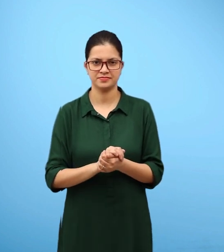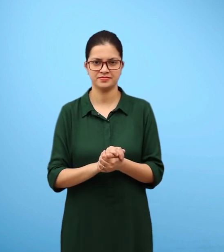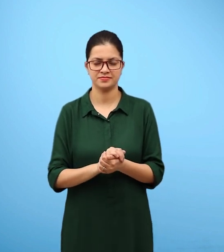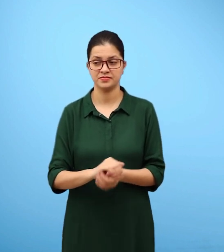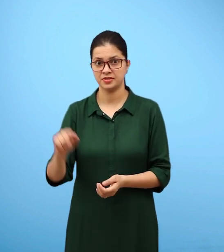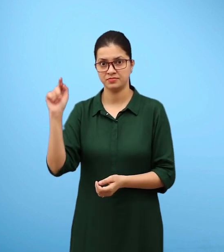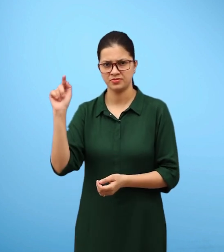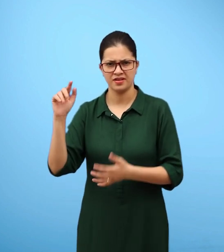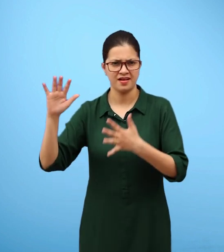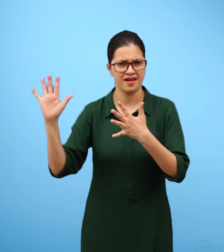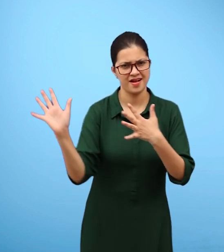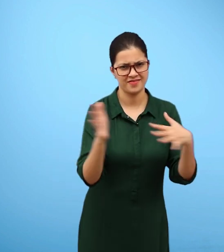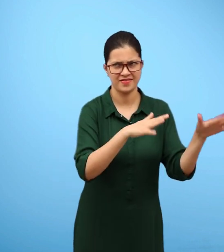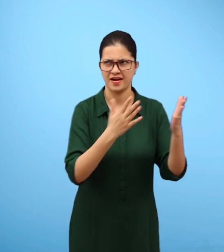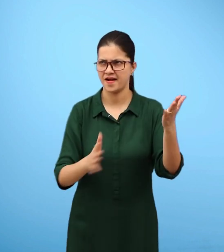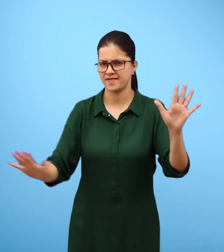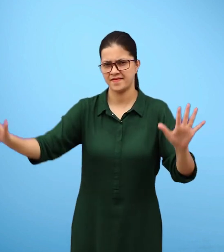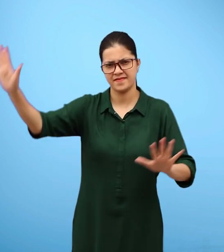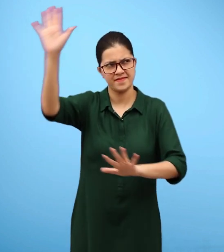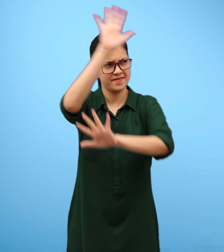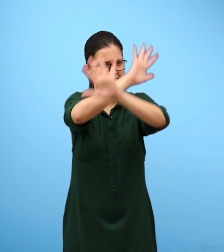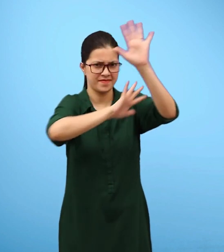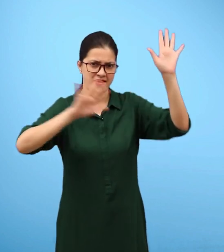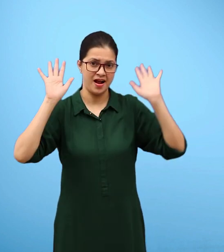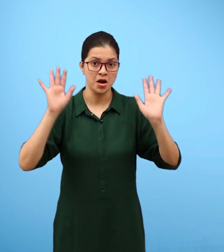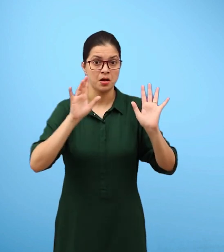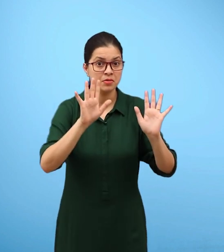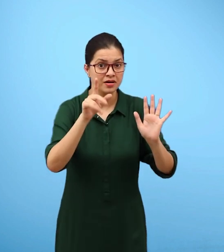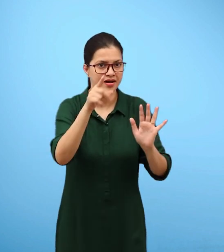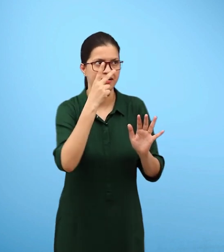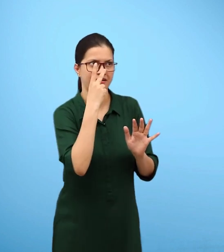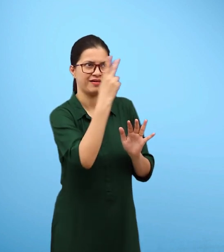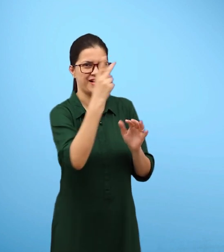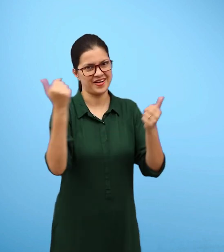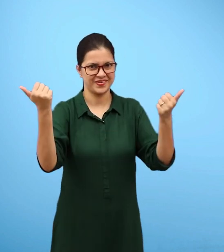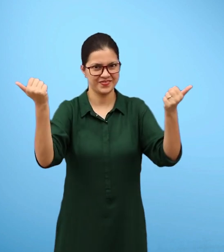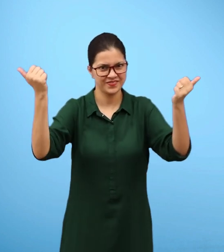Air is found everywhere. We cannot see air but we can feel it.